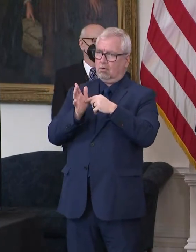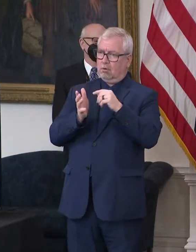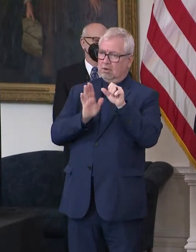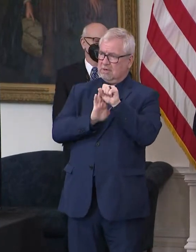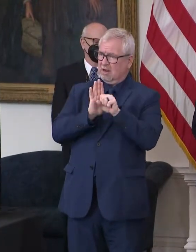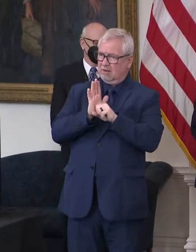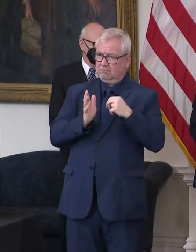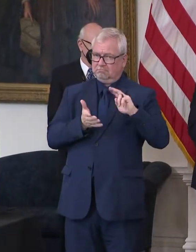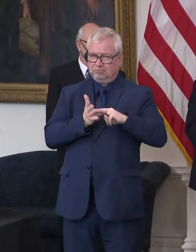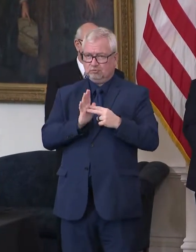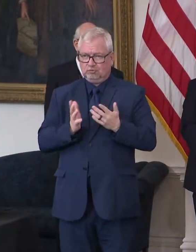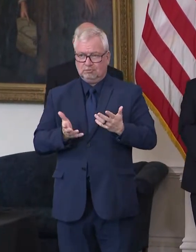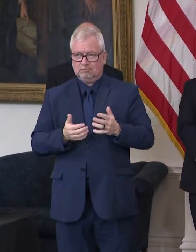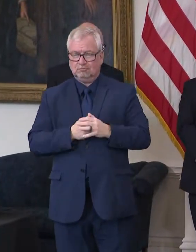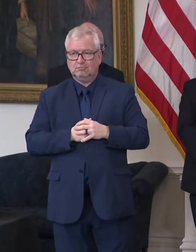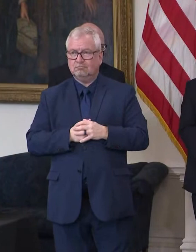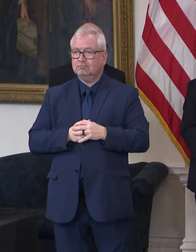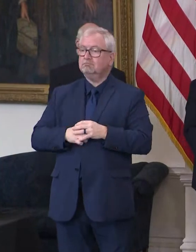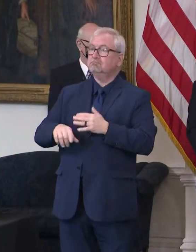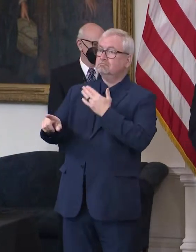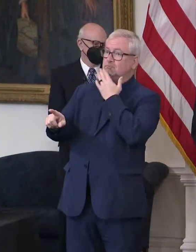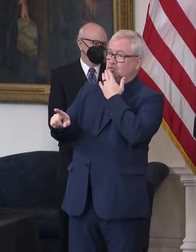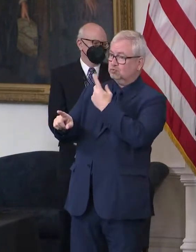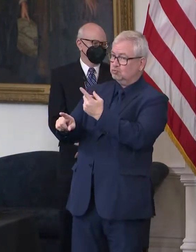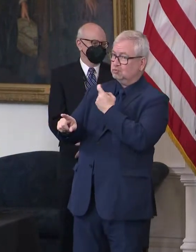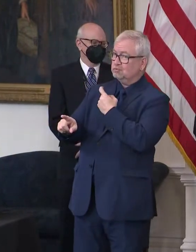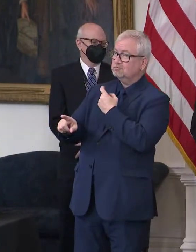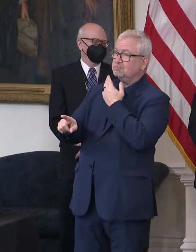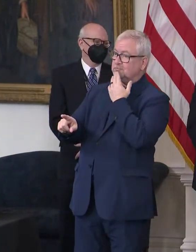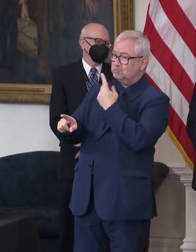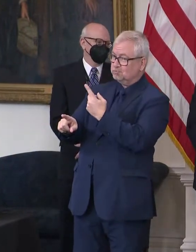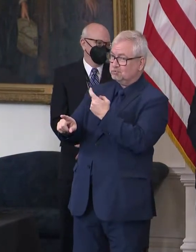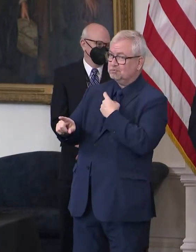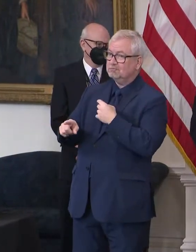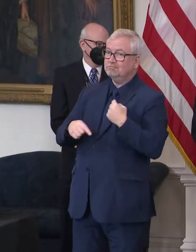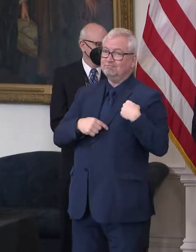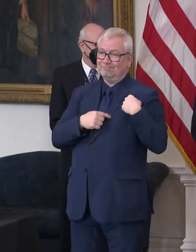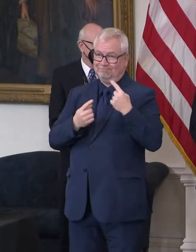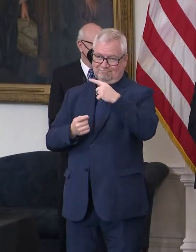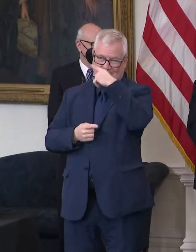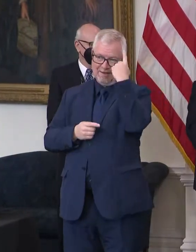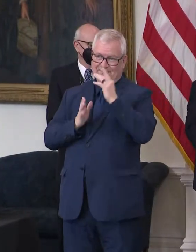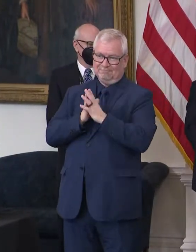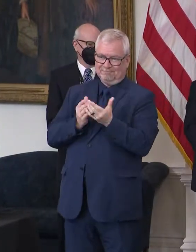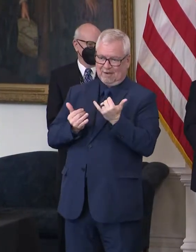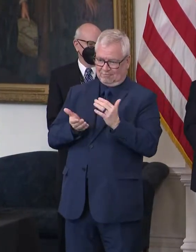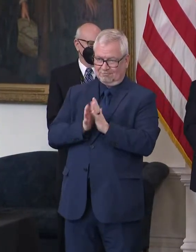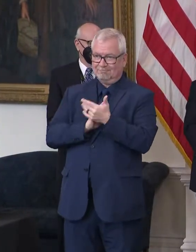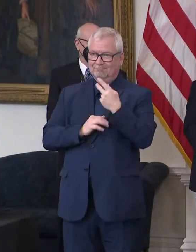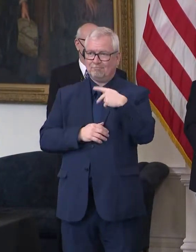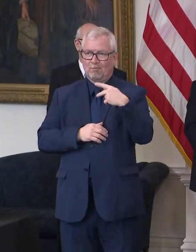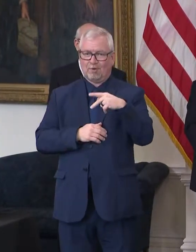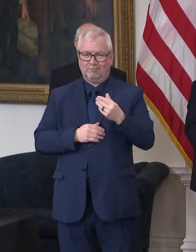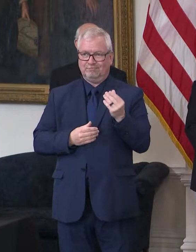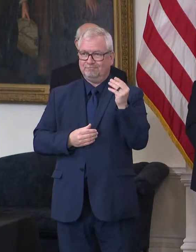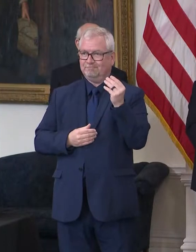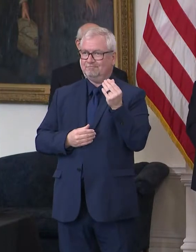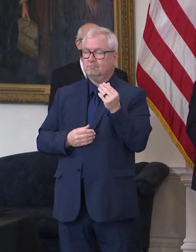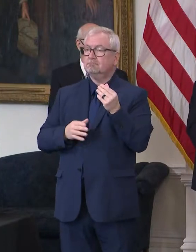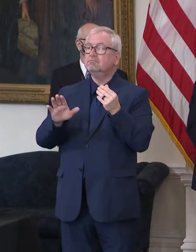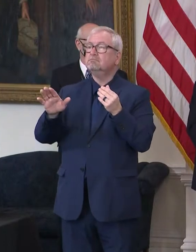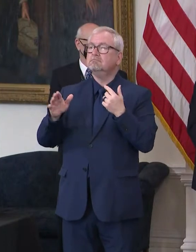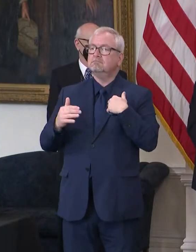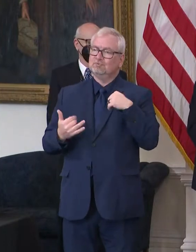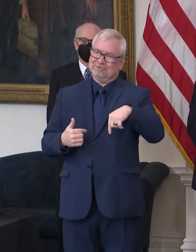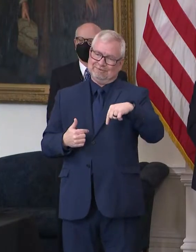Well, that's a great question. know, the question was why usually they're black books. This one is purple. We just thought this is such a historic